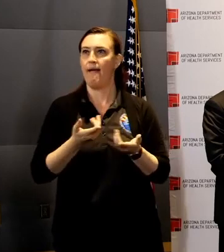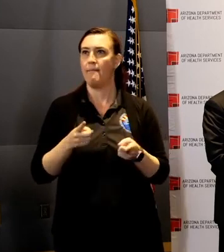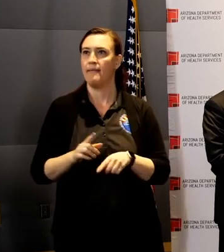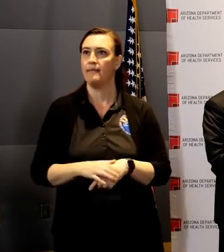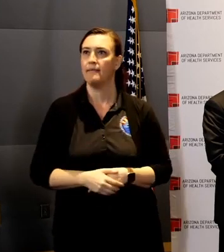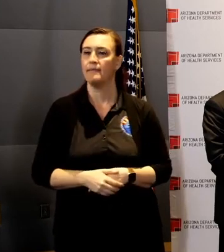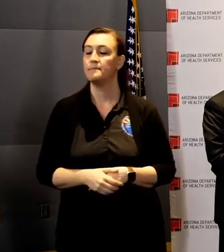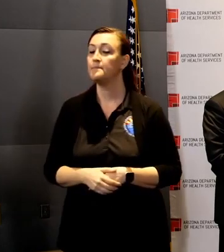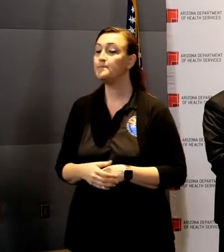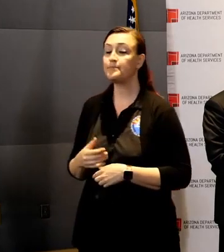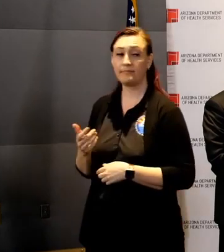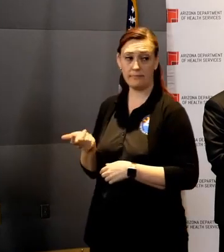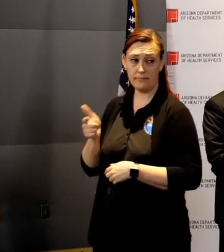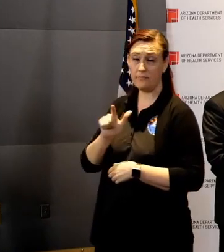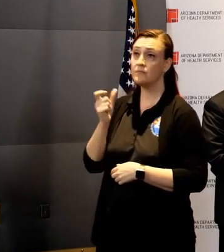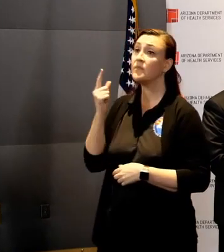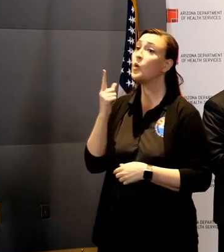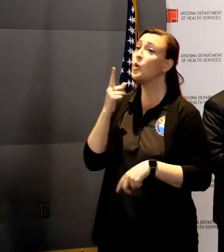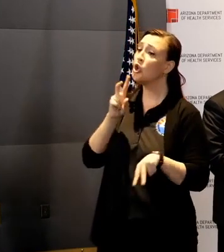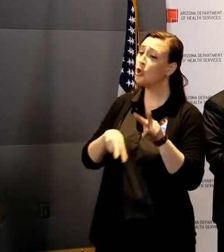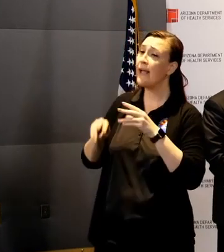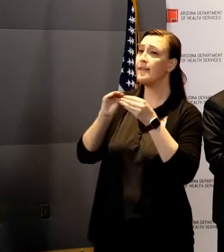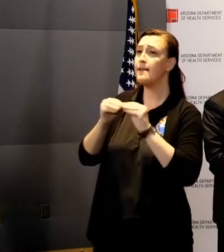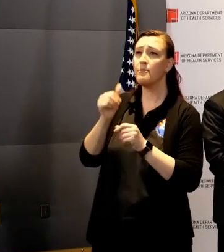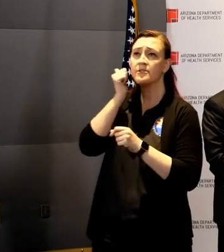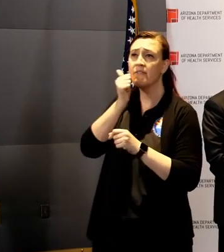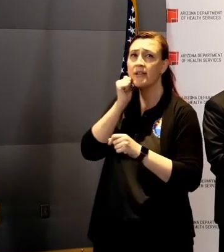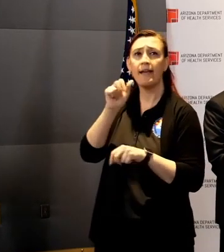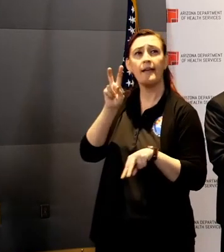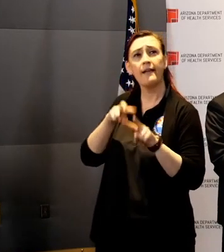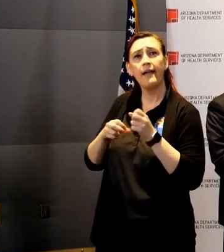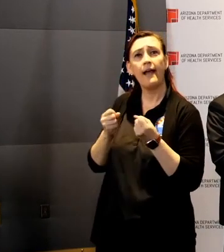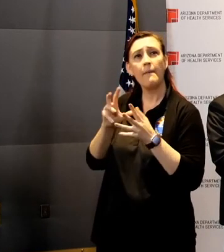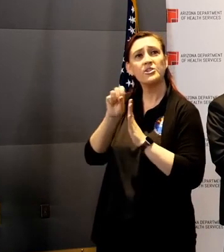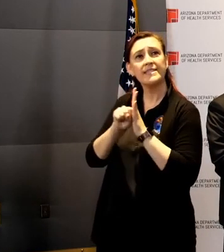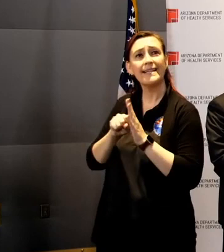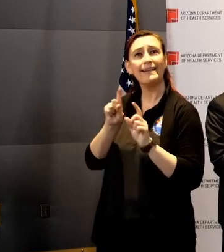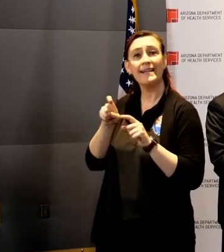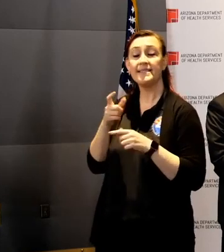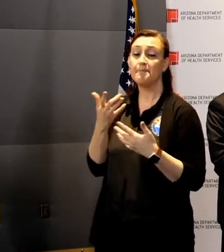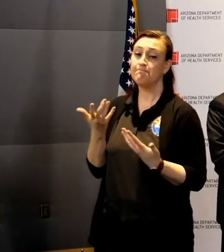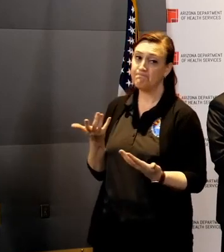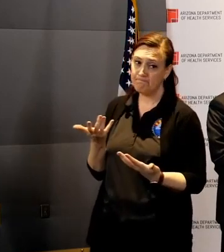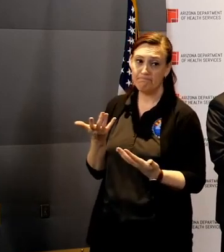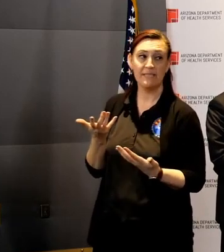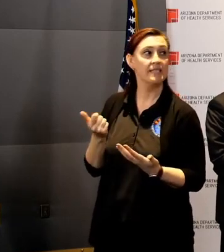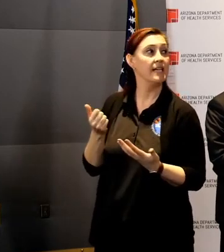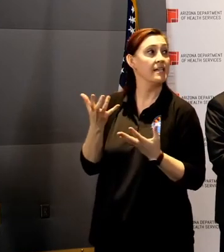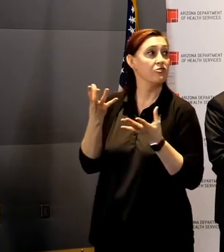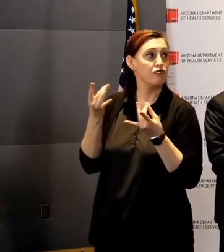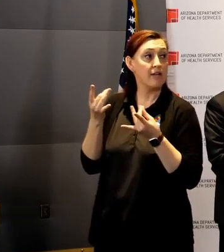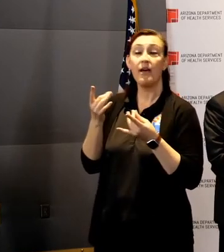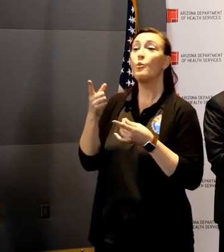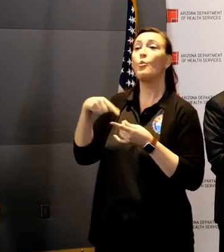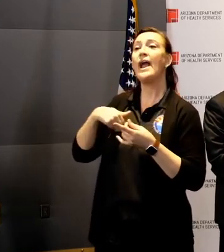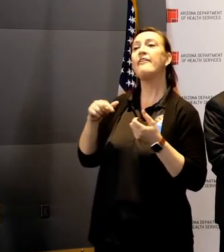As we look at the PPE and evaluate the state's needs, that strategic national stockpile should be out